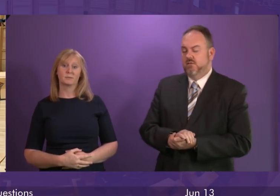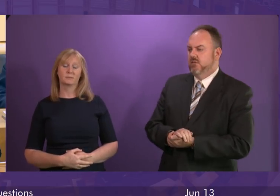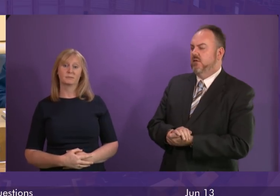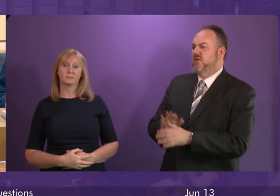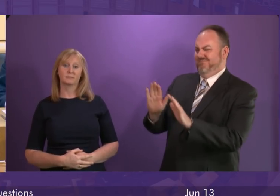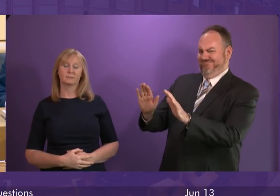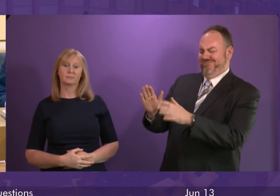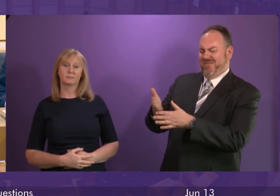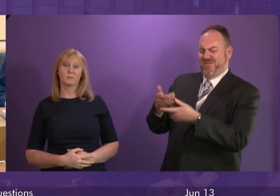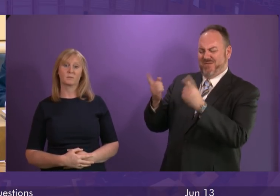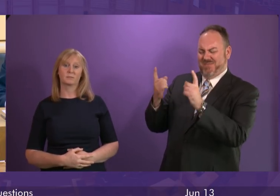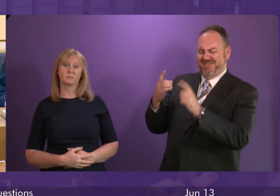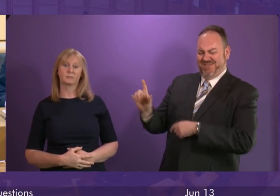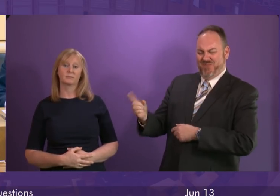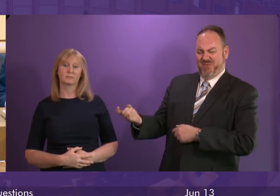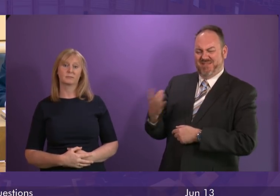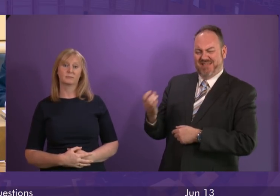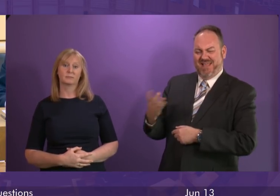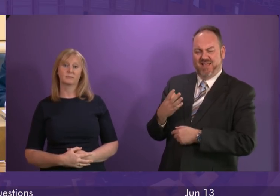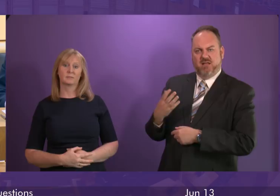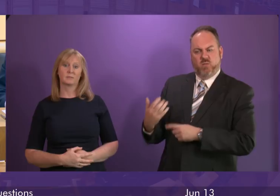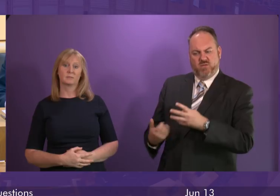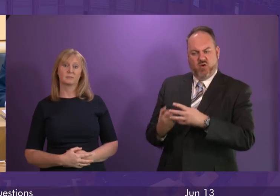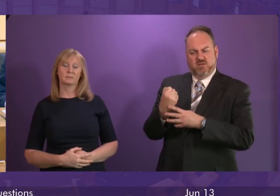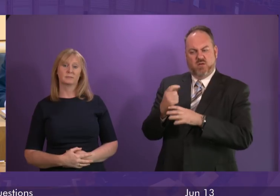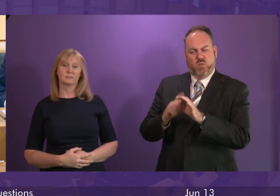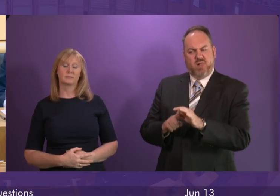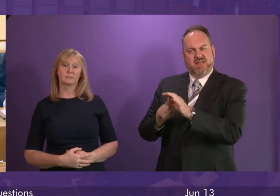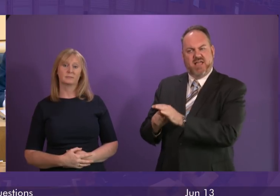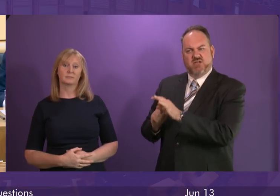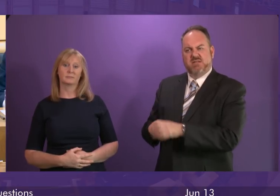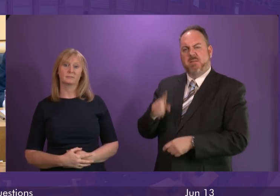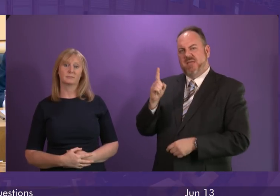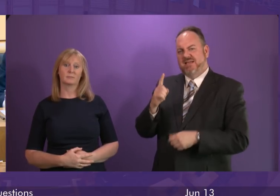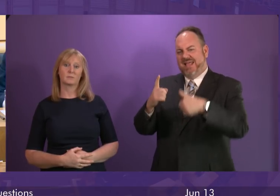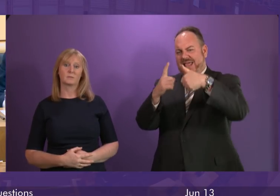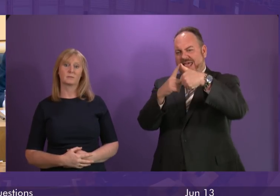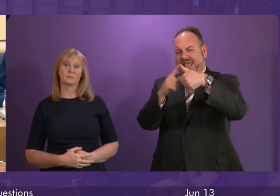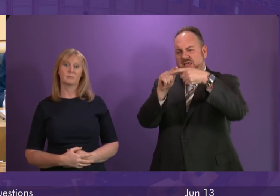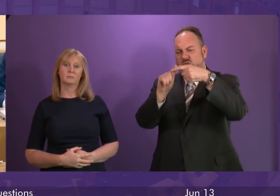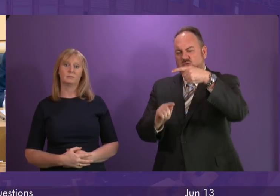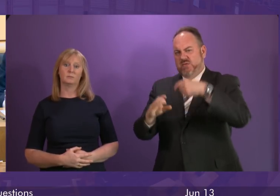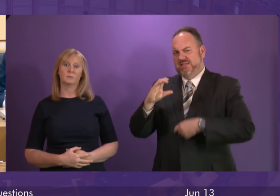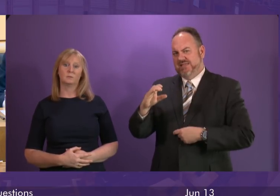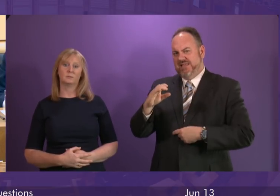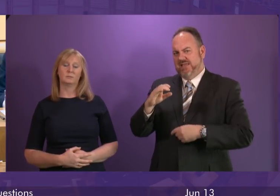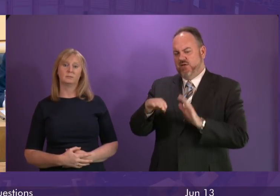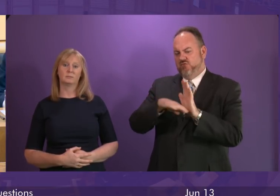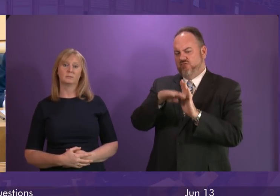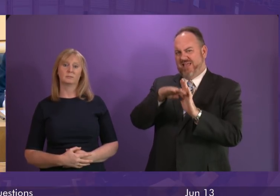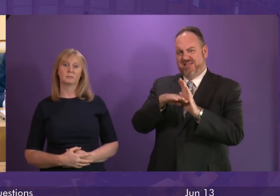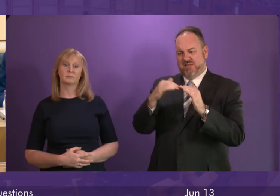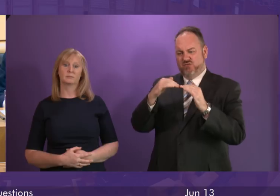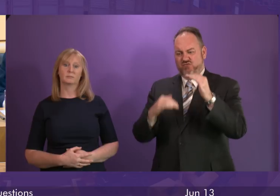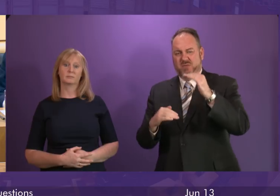The First Minister talked about the number of qualifications gained, but what she doesn't say is that the number of A to C grades has actually dropped on her watch by